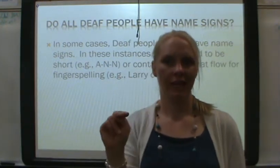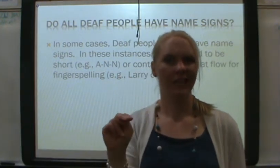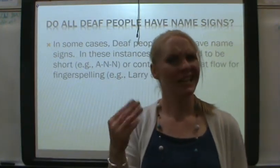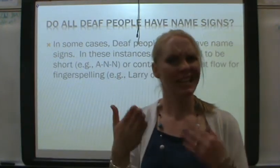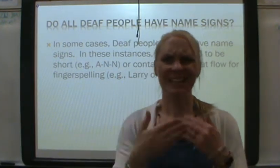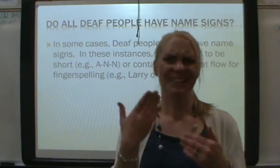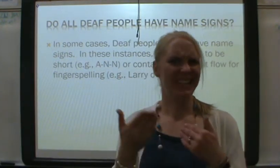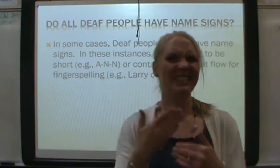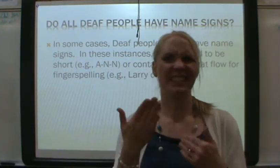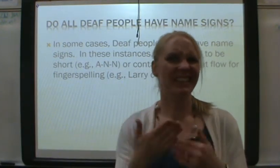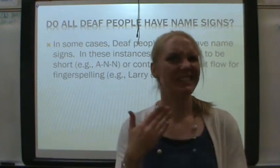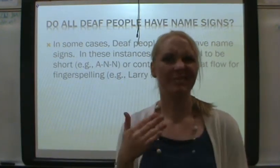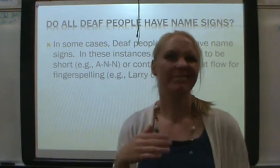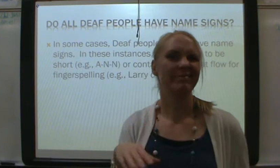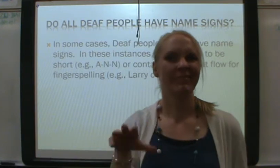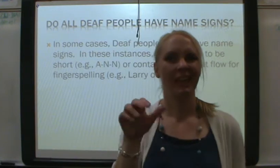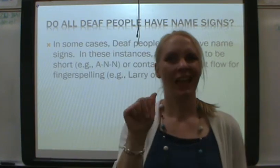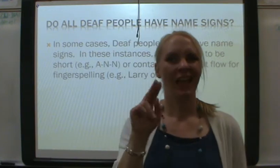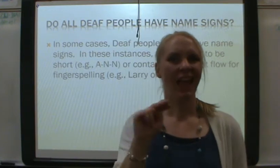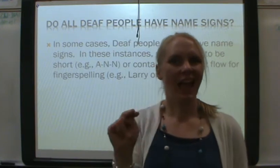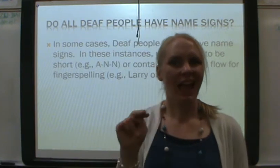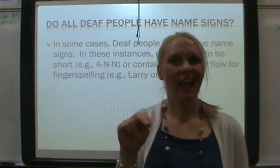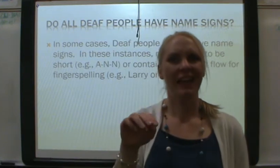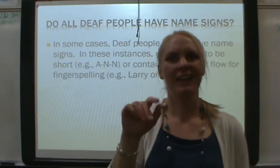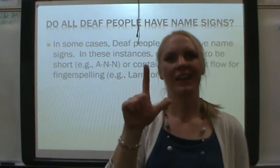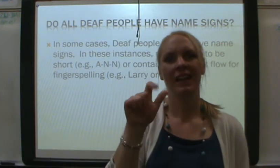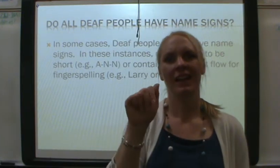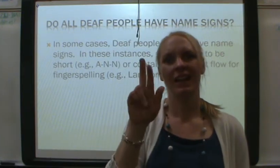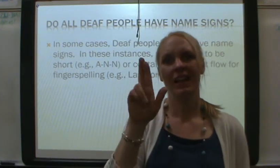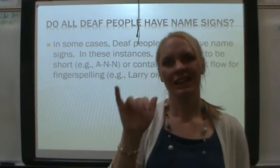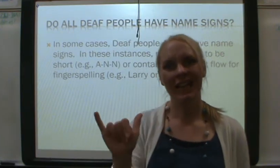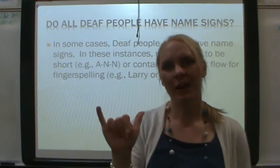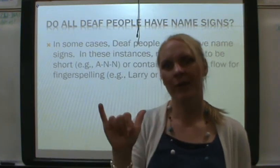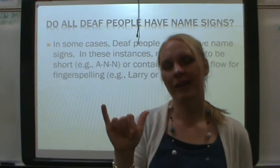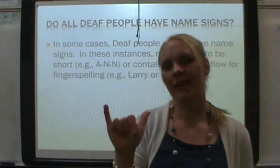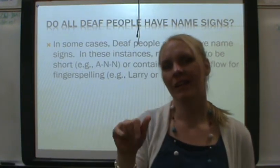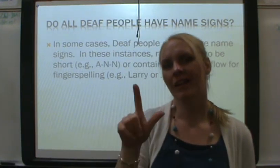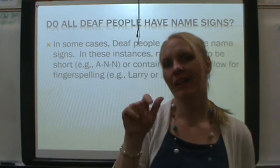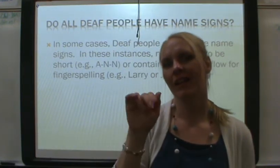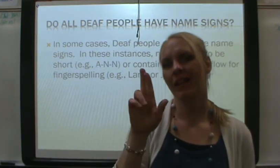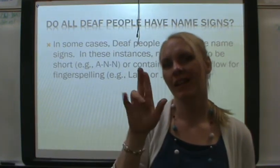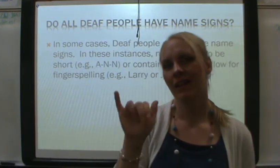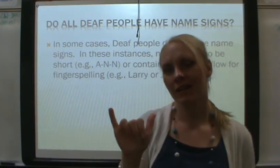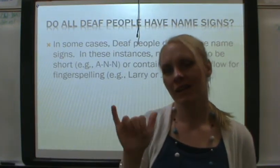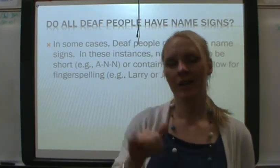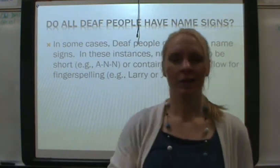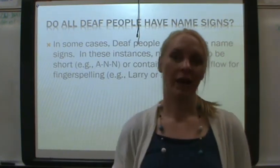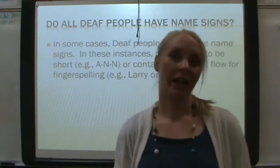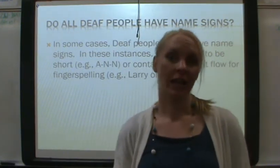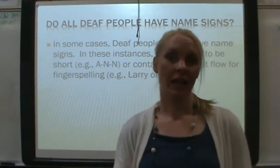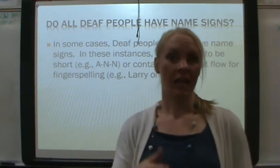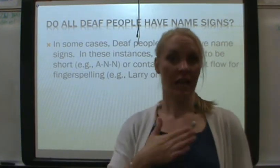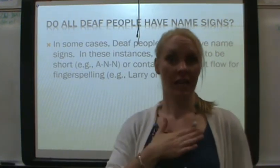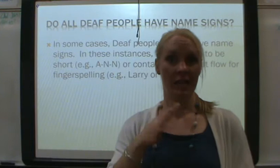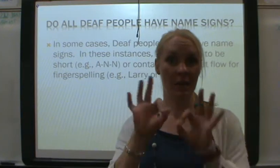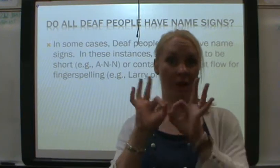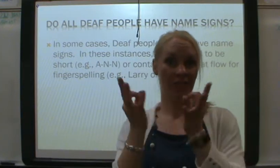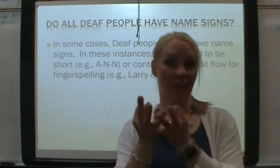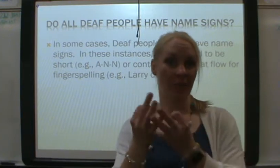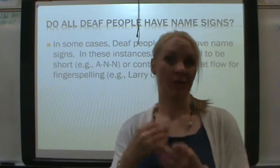It's easy. Ann. Larry. Right? In my family,